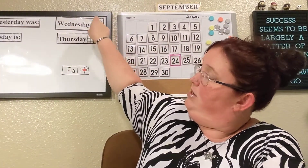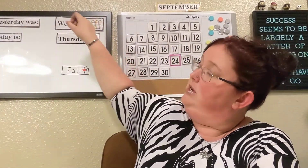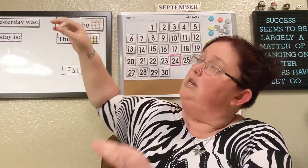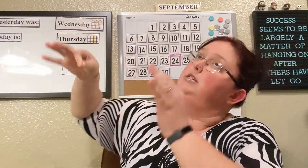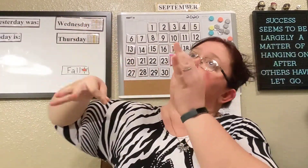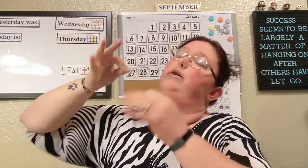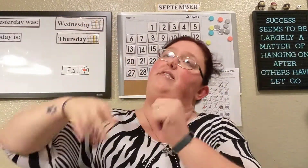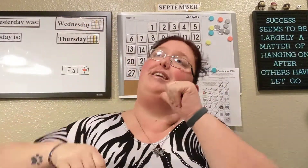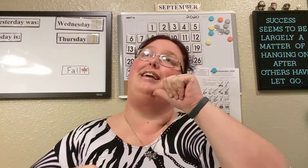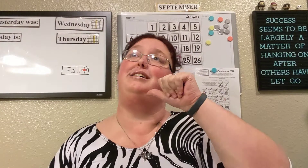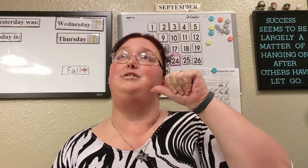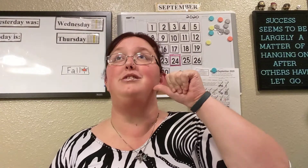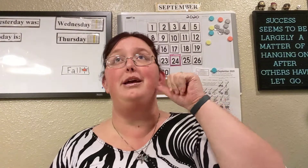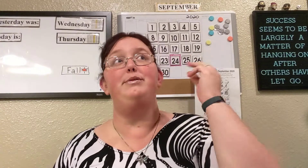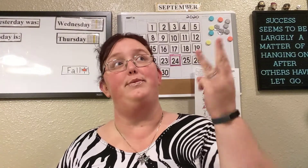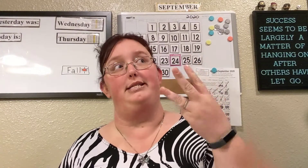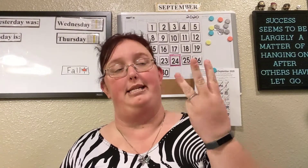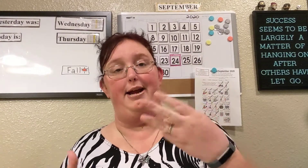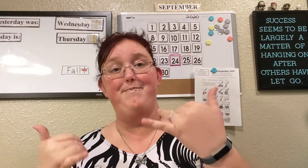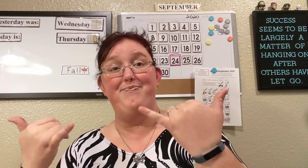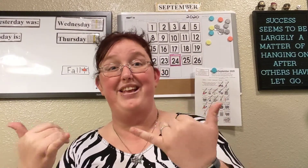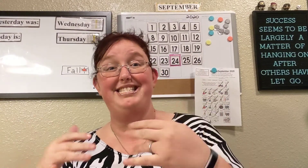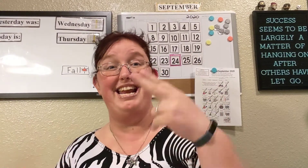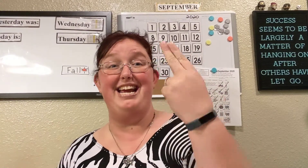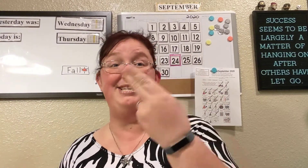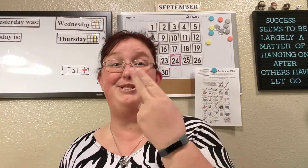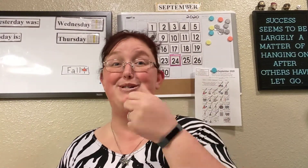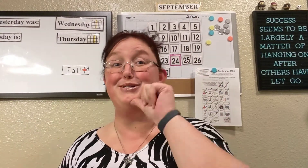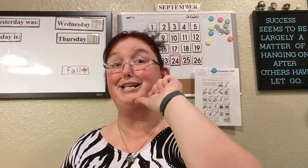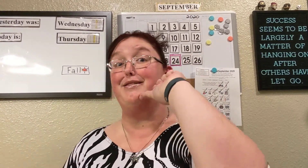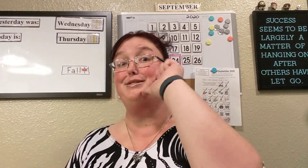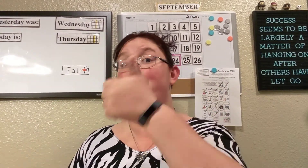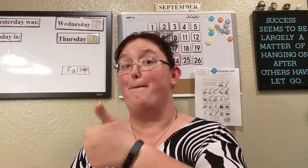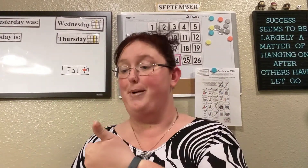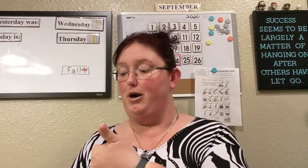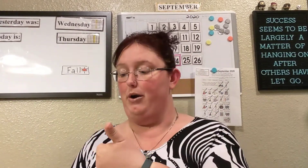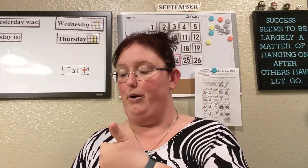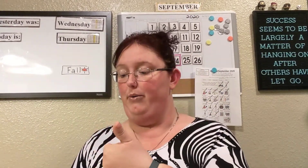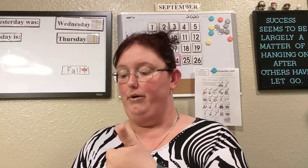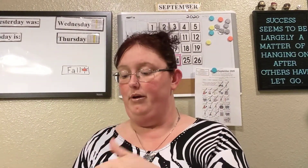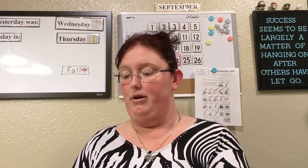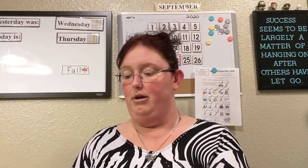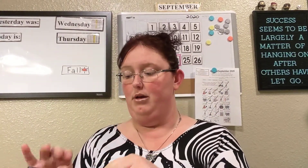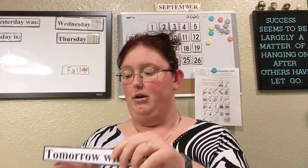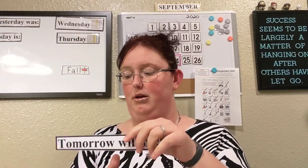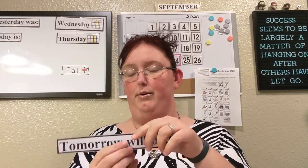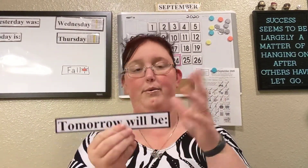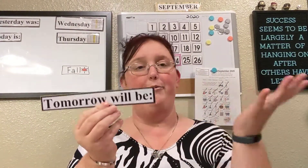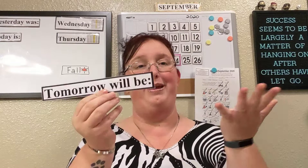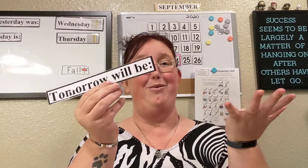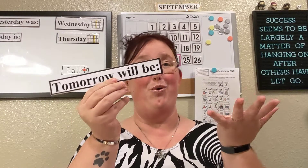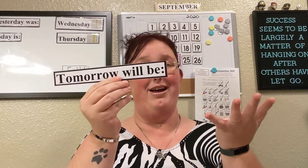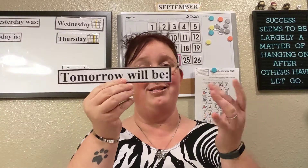So if yesterday was Wednesday, and today is Thursday, then tomorrow will be what?